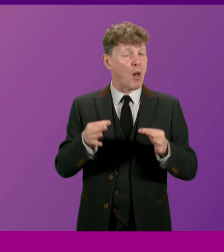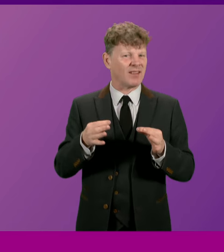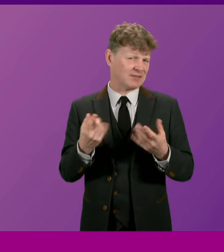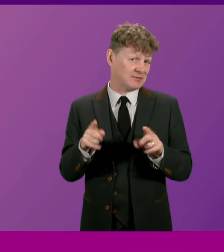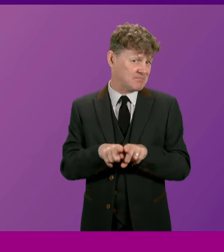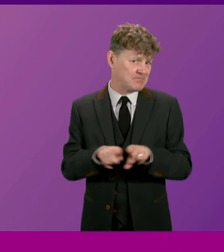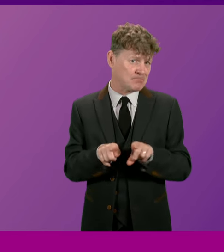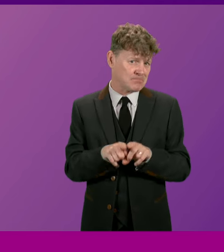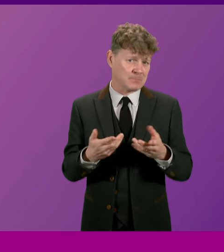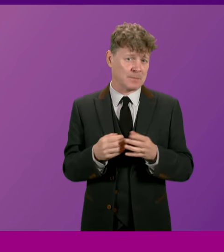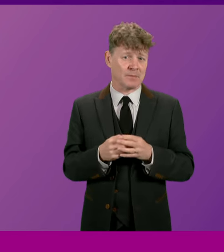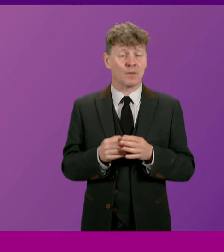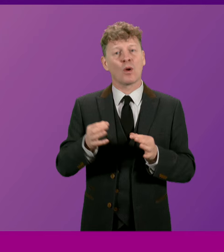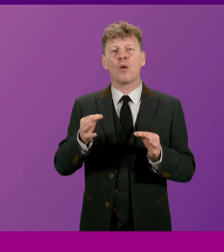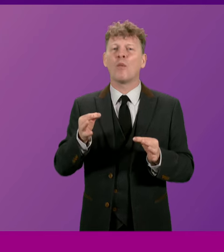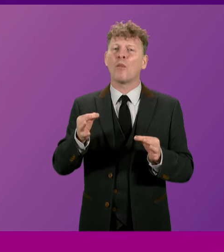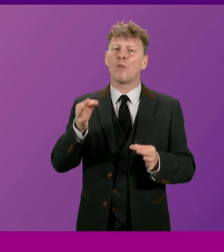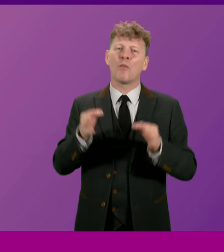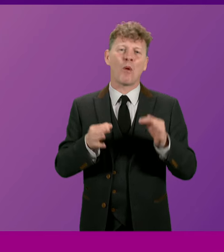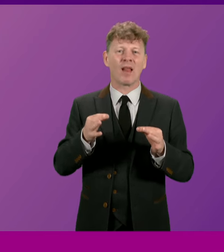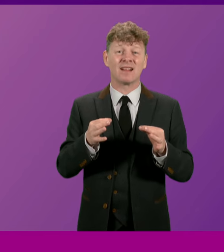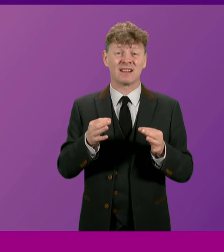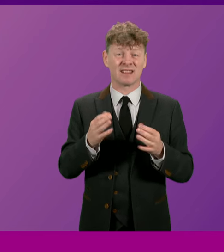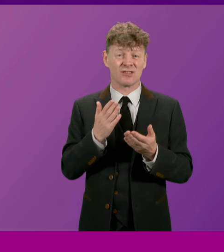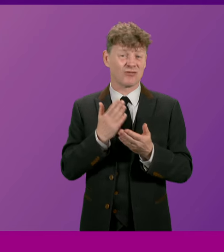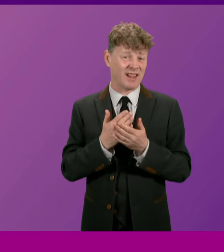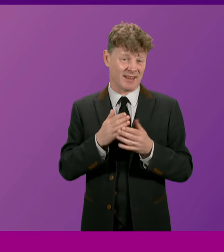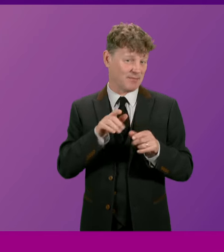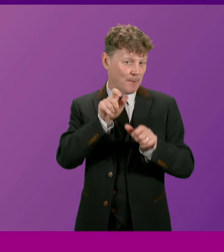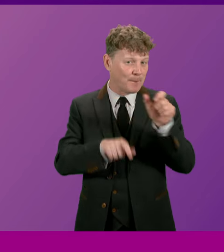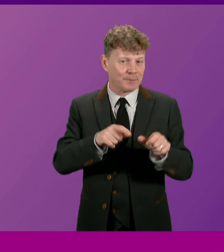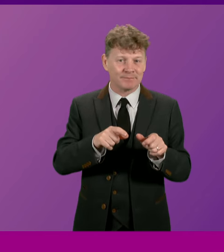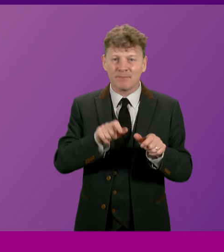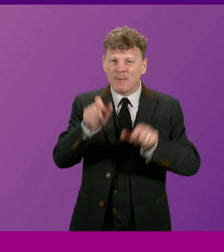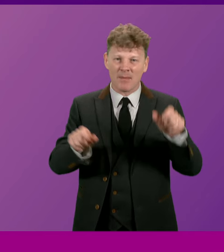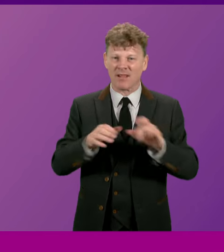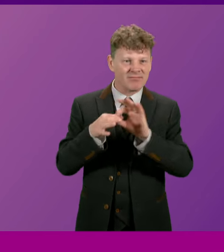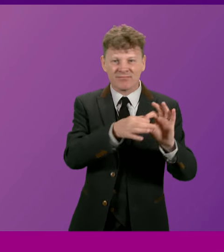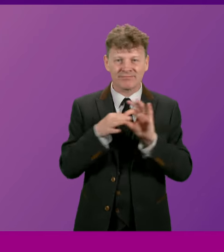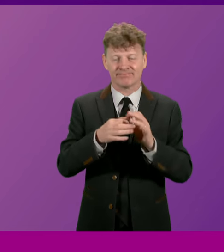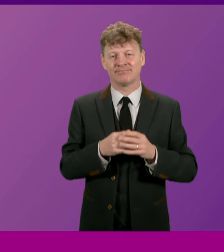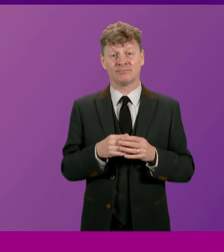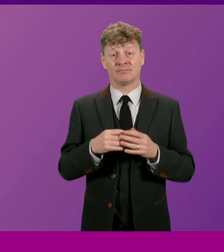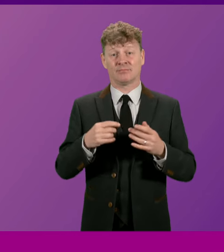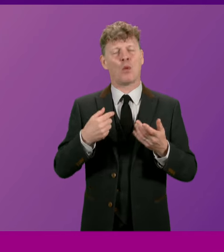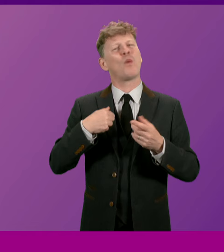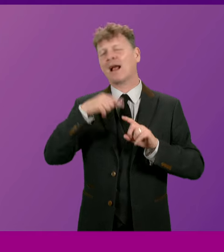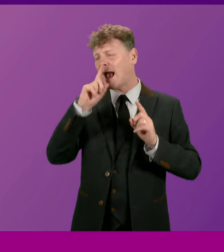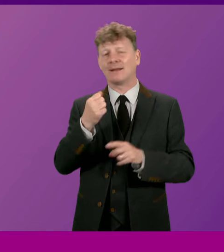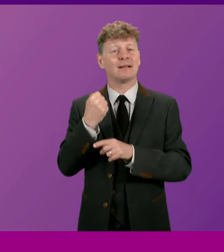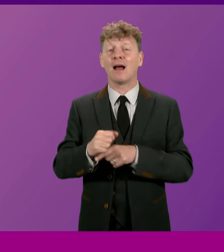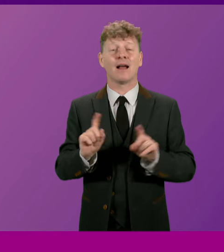different, because politics at all levels is simply about people. What cannot be denied by anyone